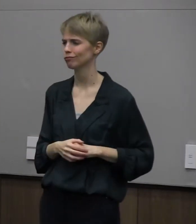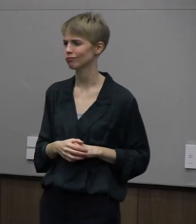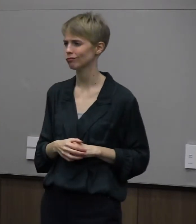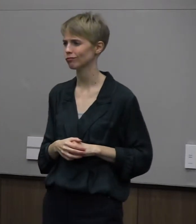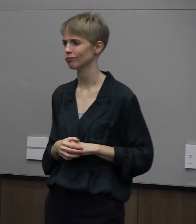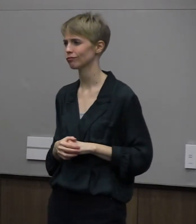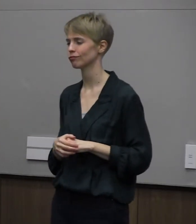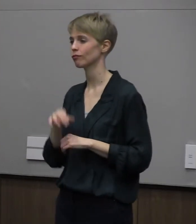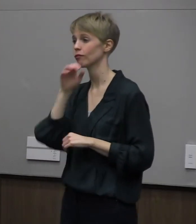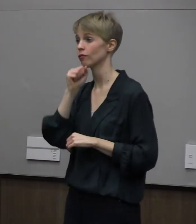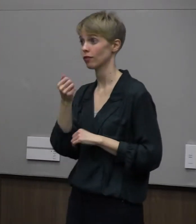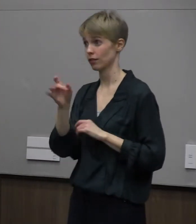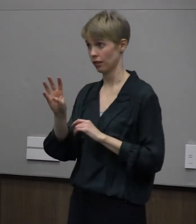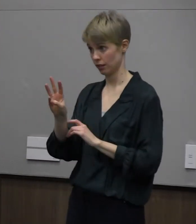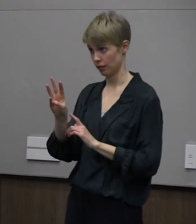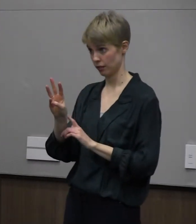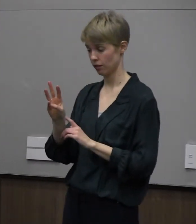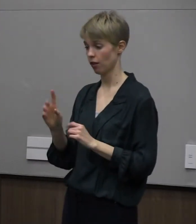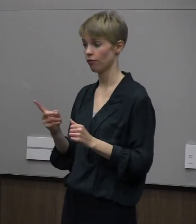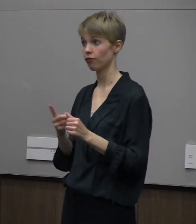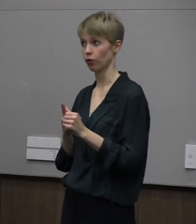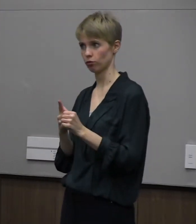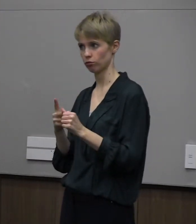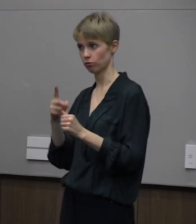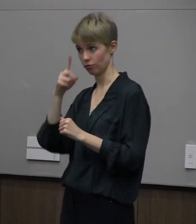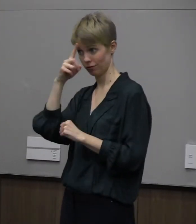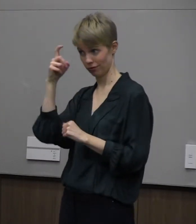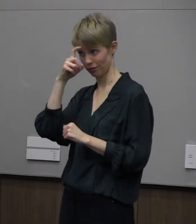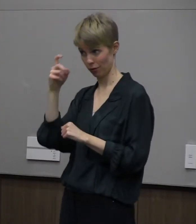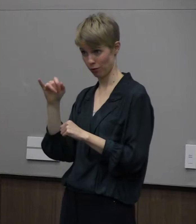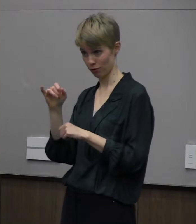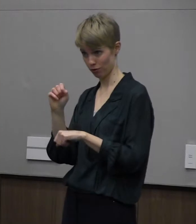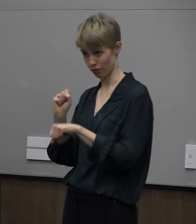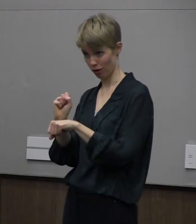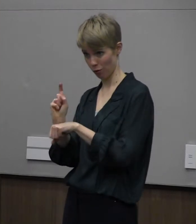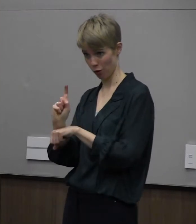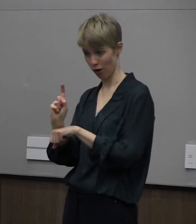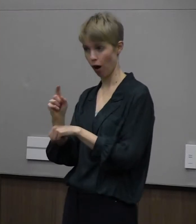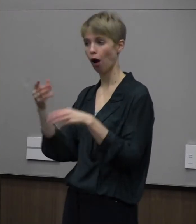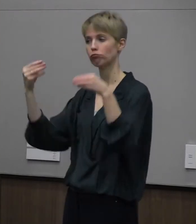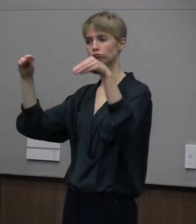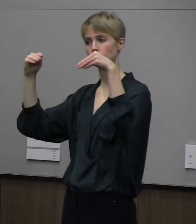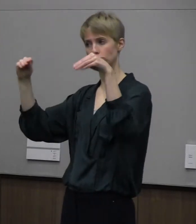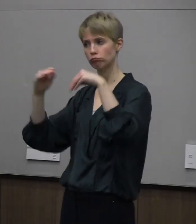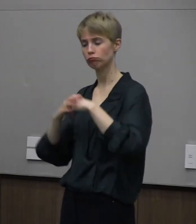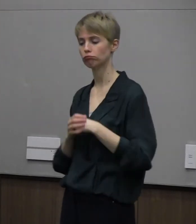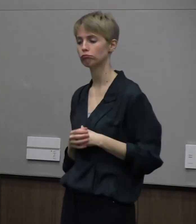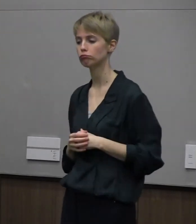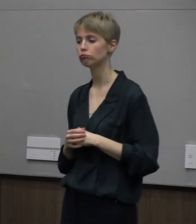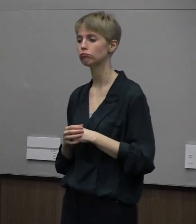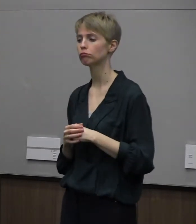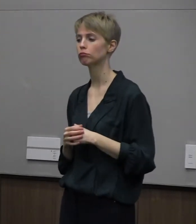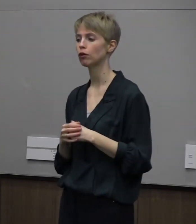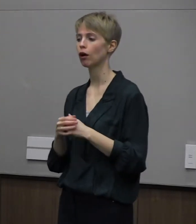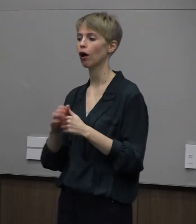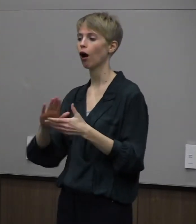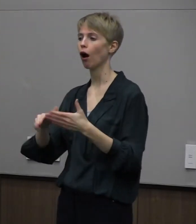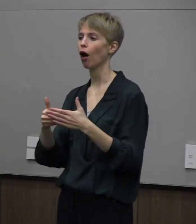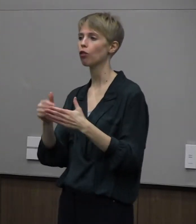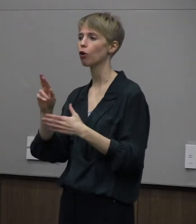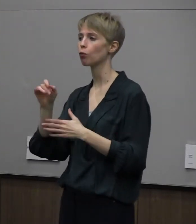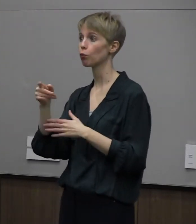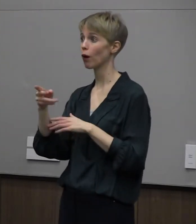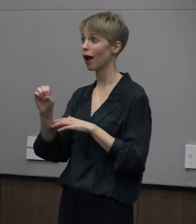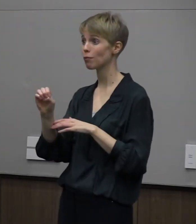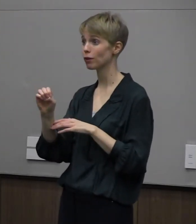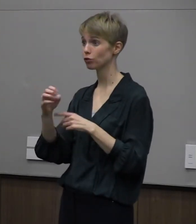When he was 16, he took his first summer job at the supermarket. His assignment was to put the overripe strawberries in the bottom